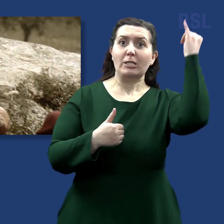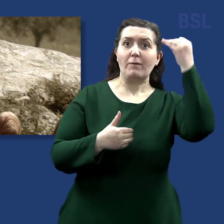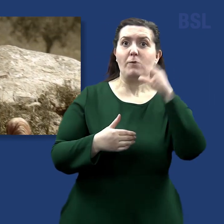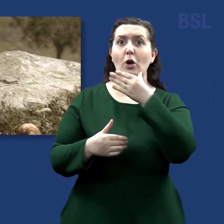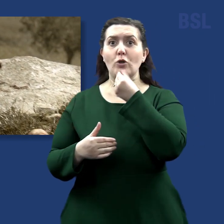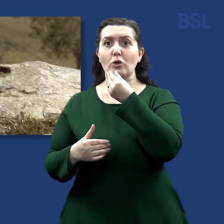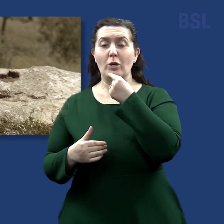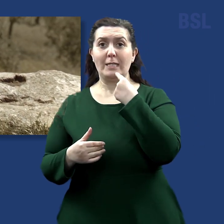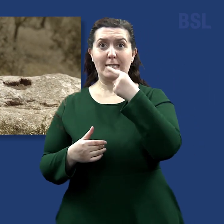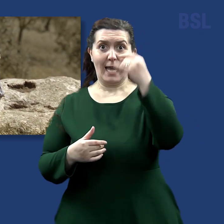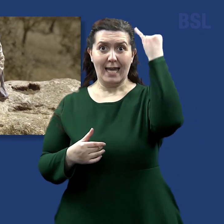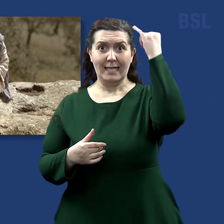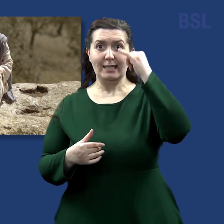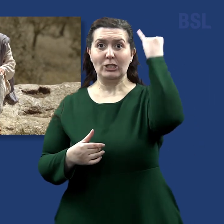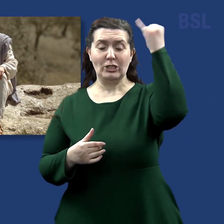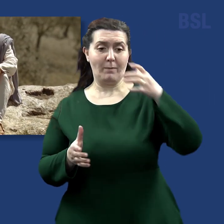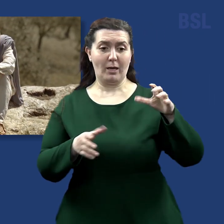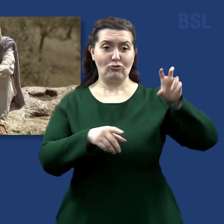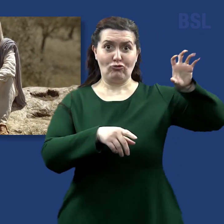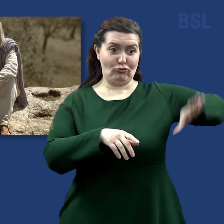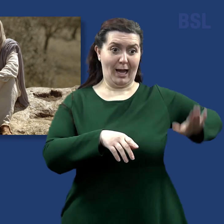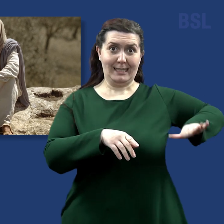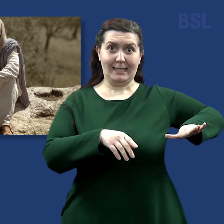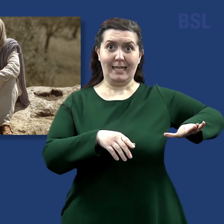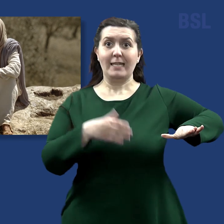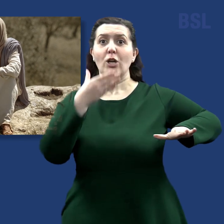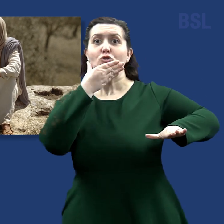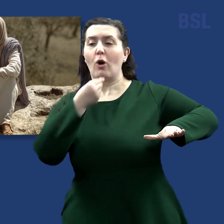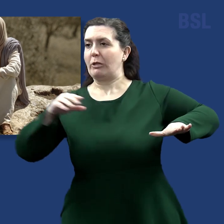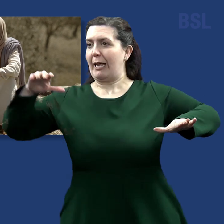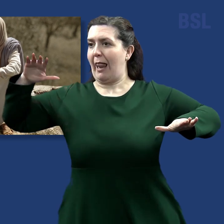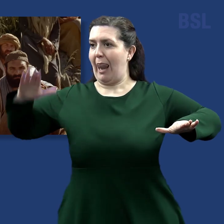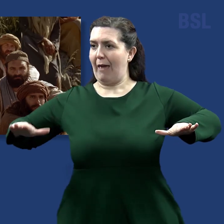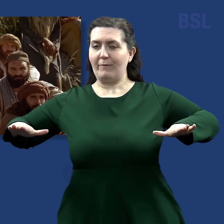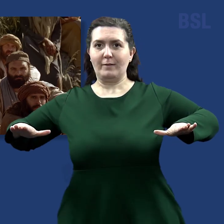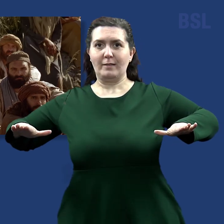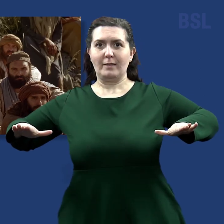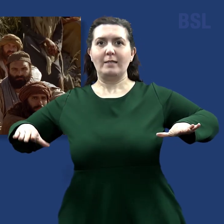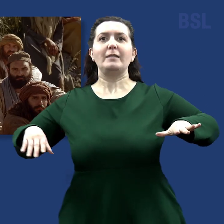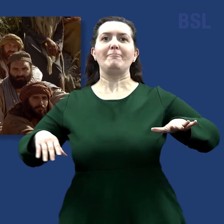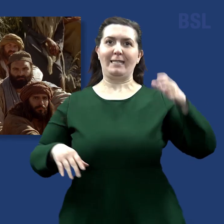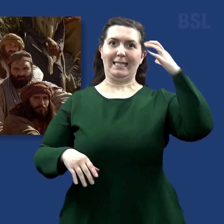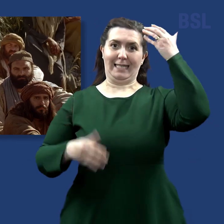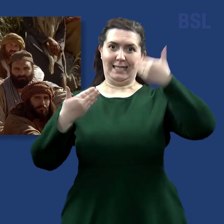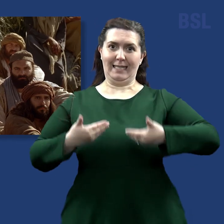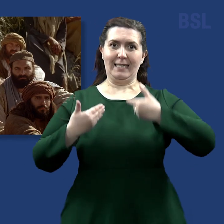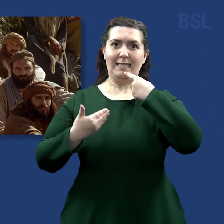And He shall set the sheep on His right hand, but the goats on the left. Then shall the King say unto them on His right